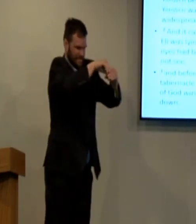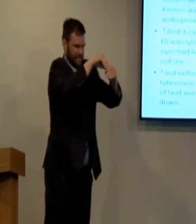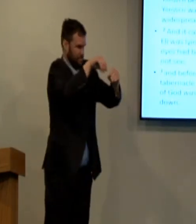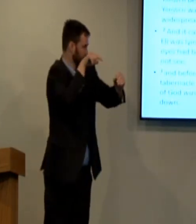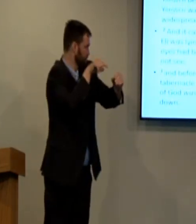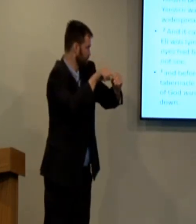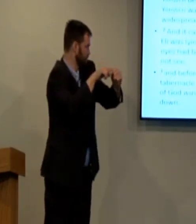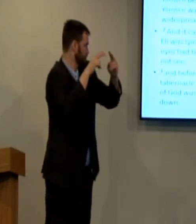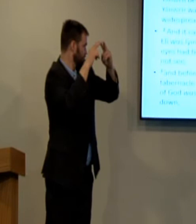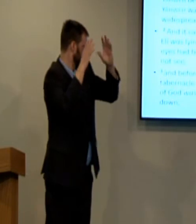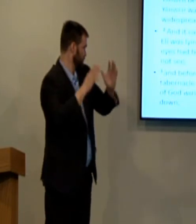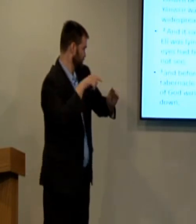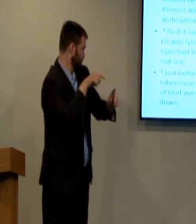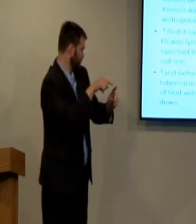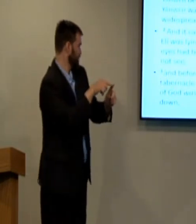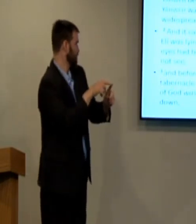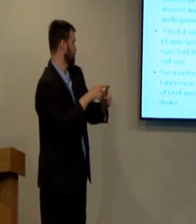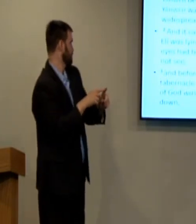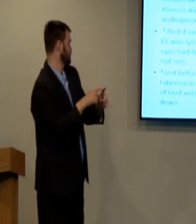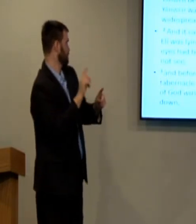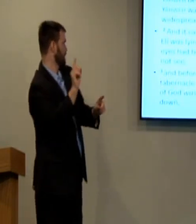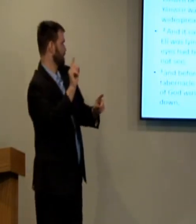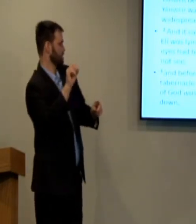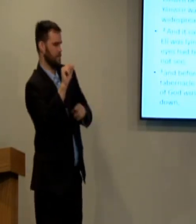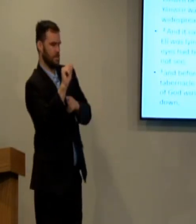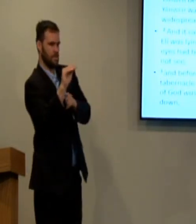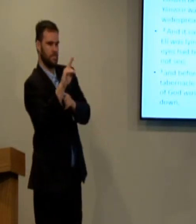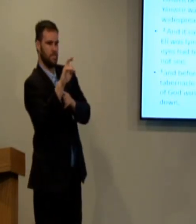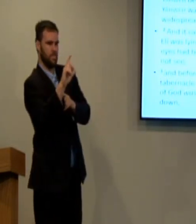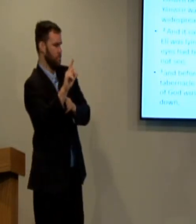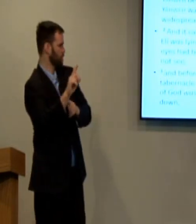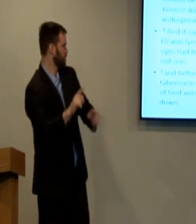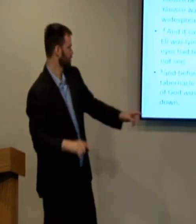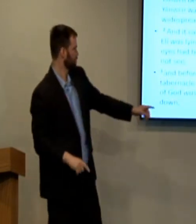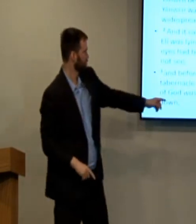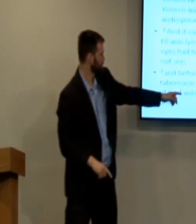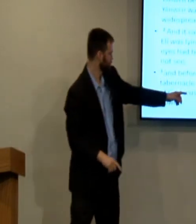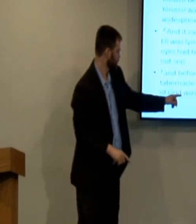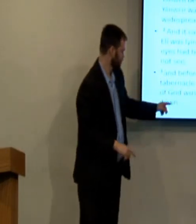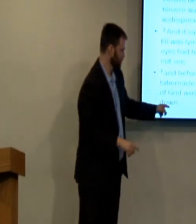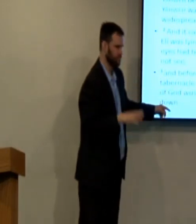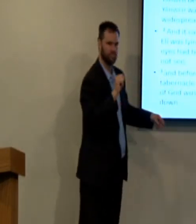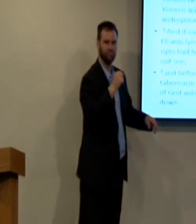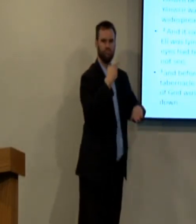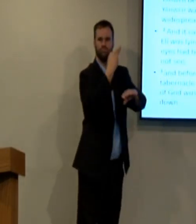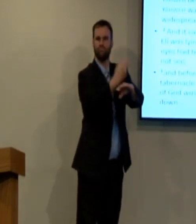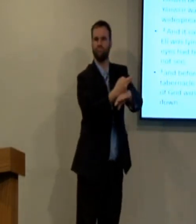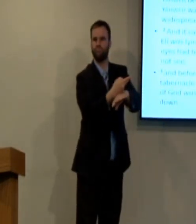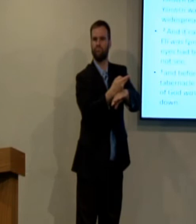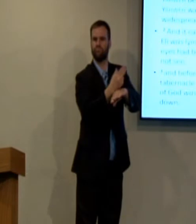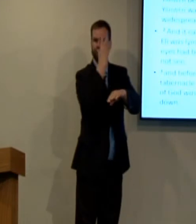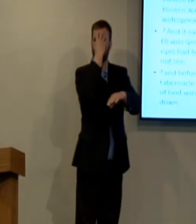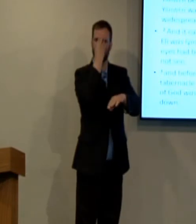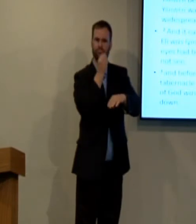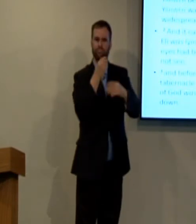That before the lamp of God went out of the tabernacle of the Lord Yahweh, what the ark of the Lord was, while Samuel was lying down.